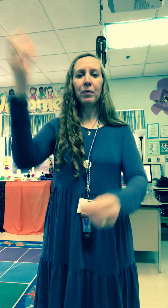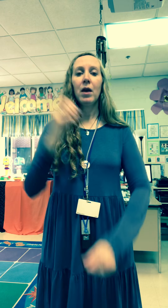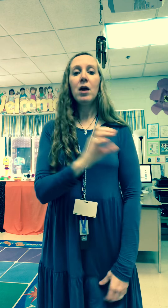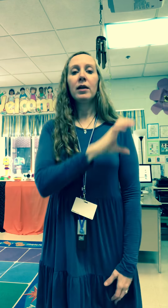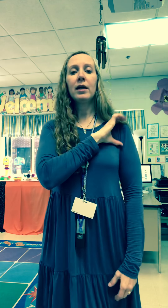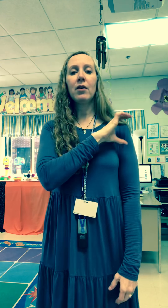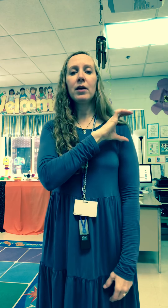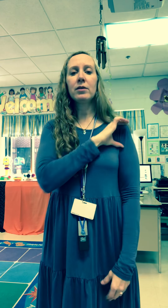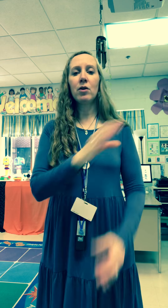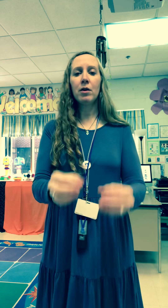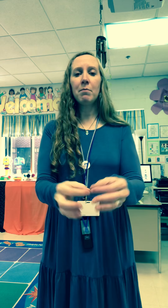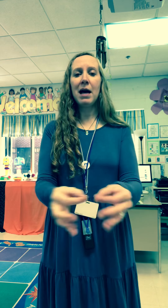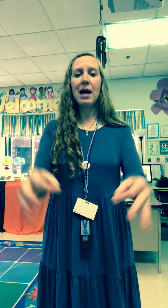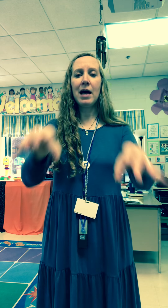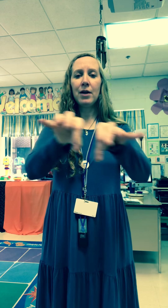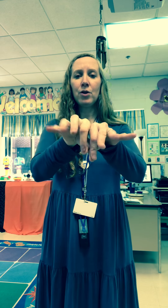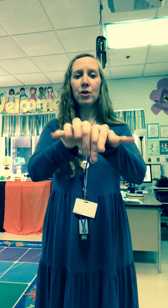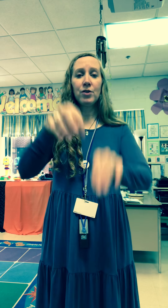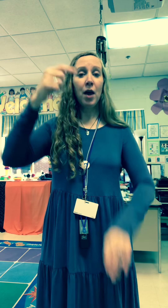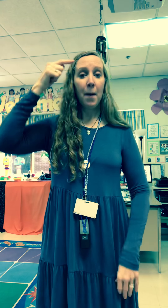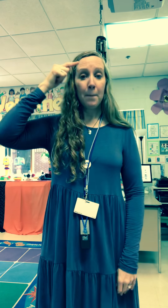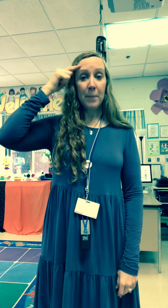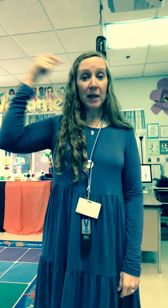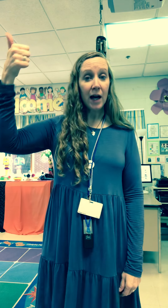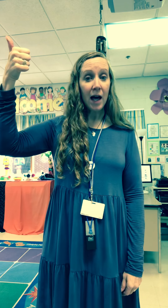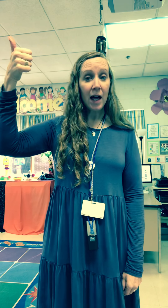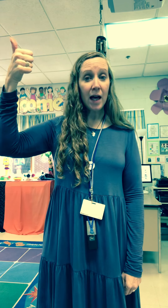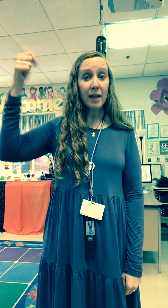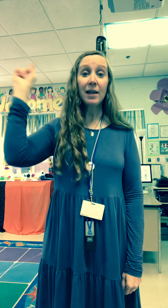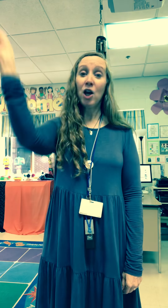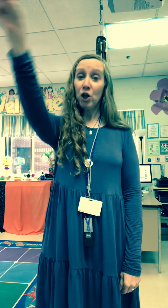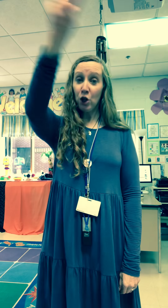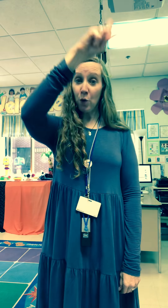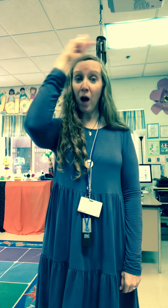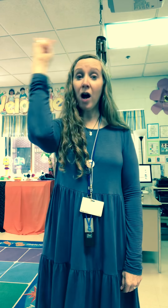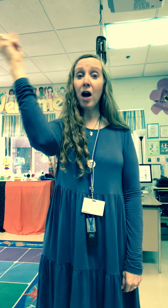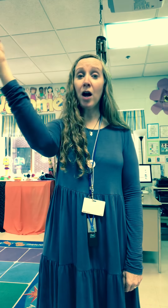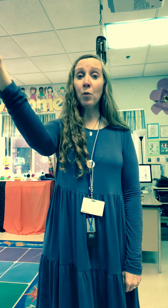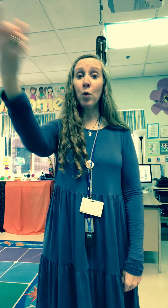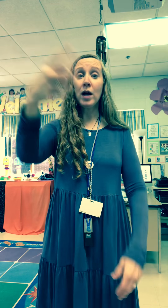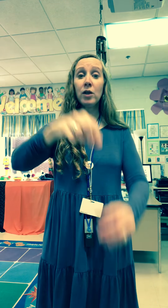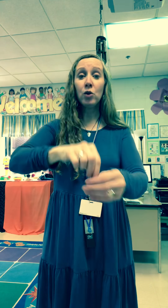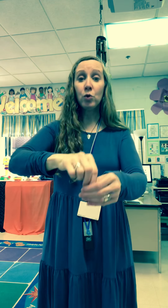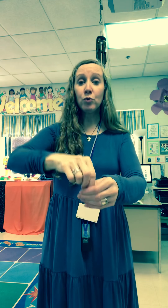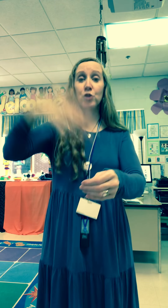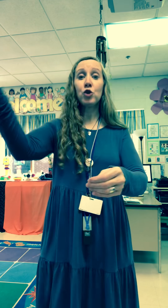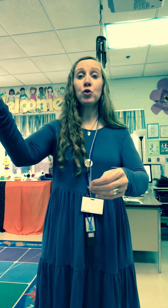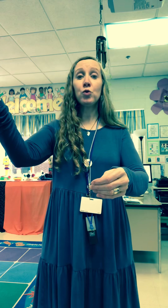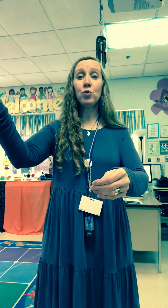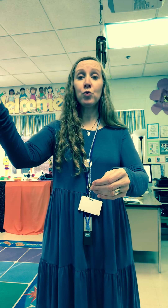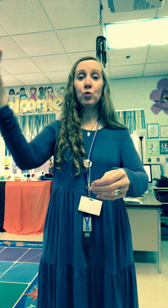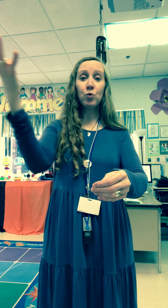character matters because you are what you choose